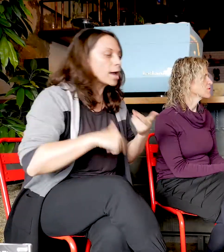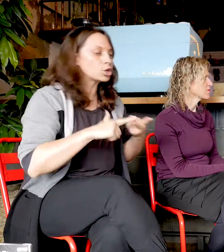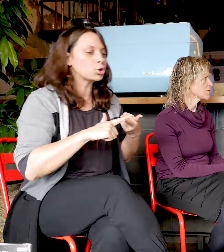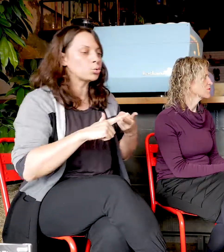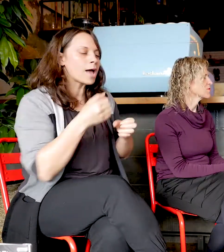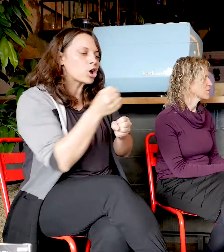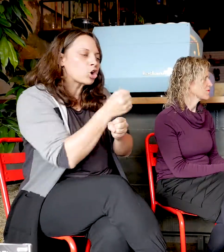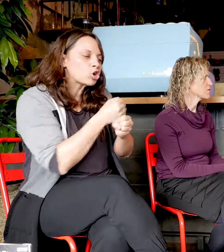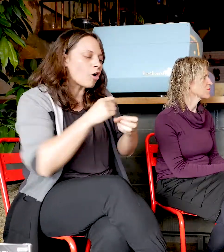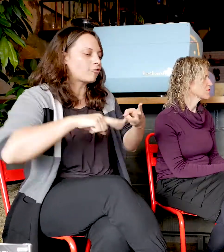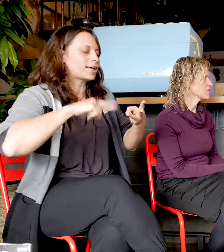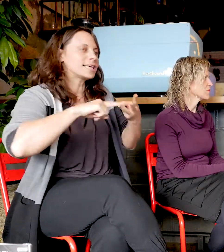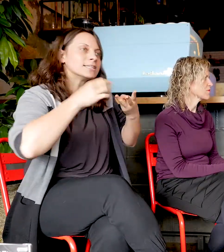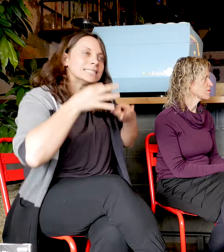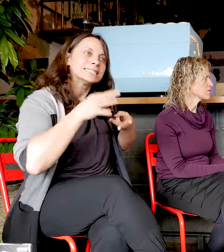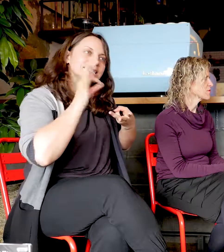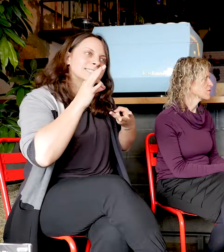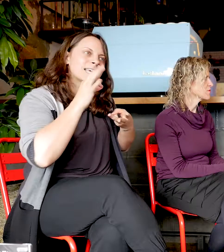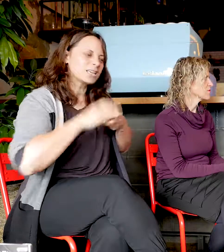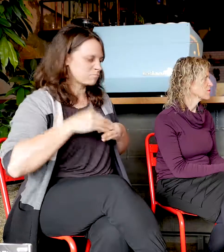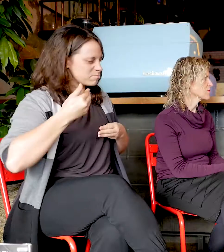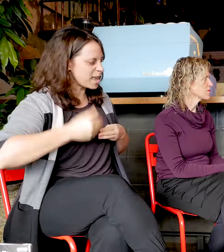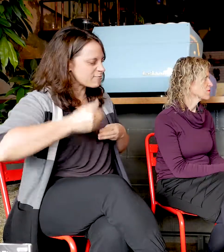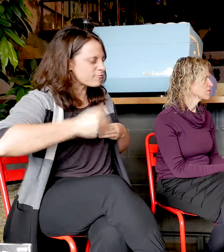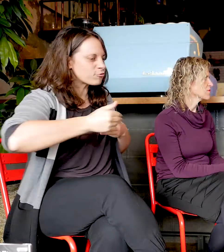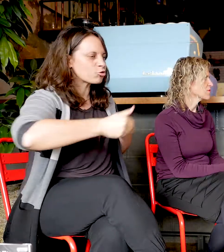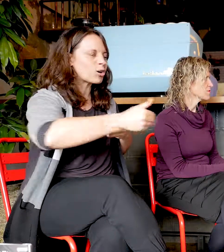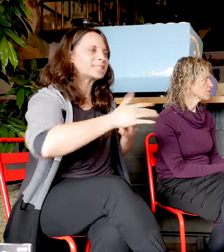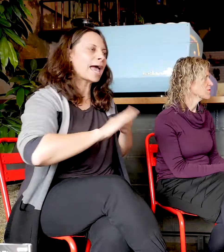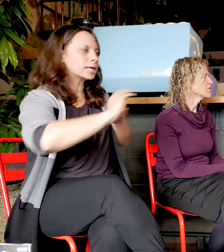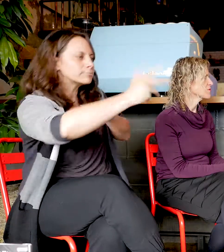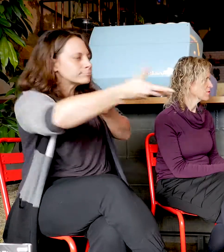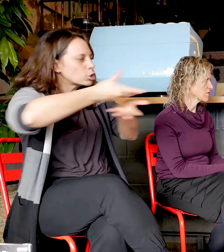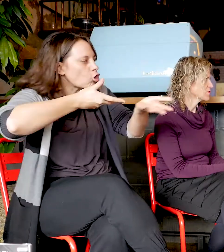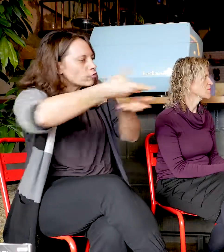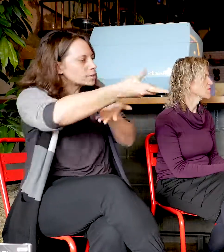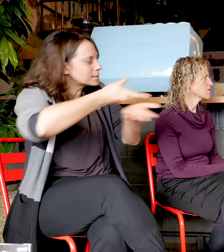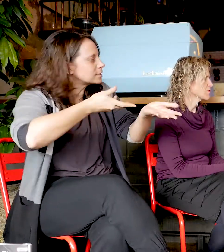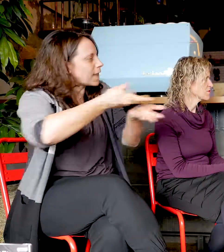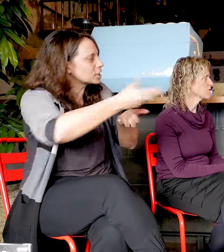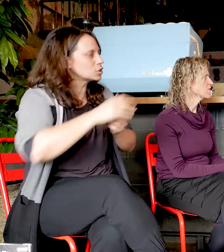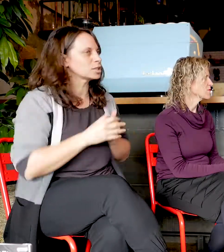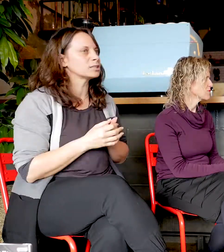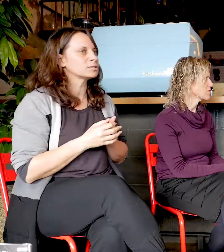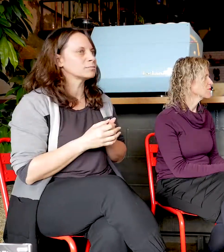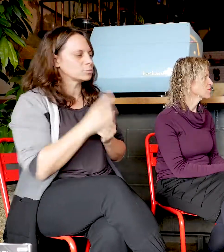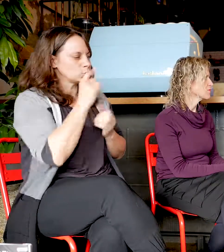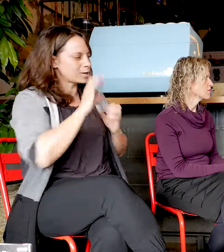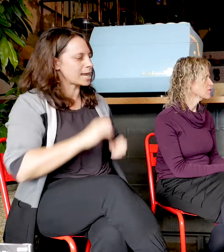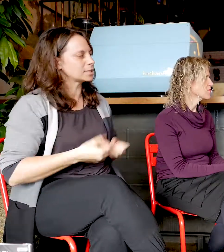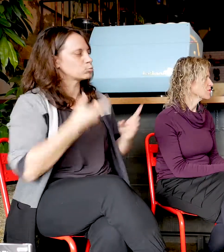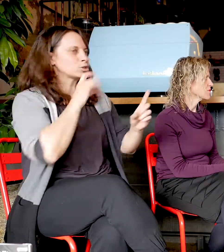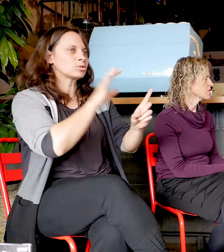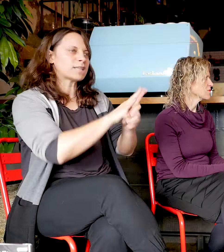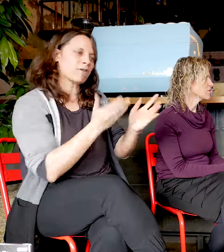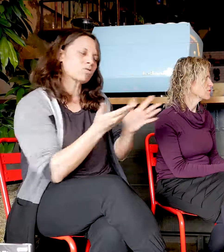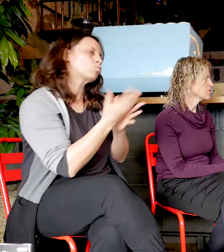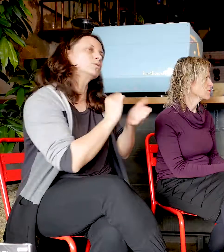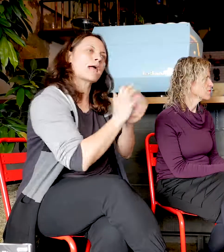just those sort of everyday conversations that you'd have. If people could do that in sign language, it would just create a whole new world of